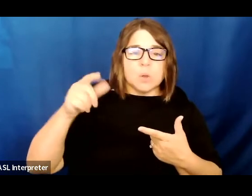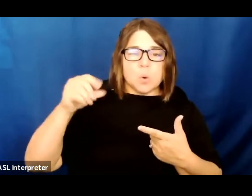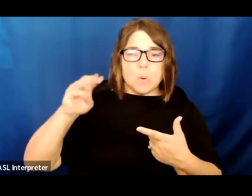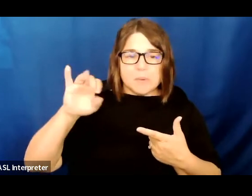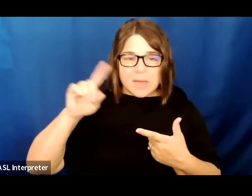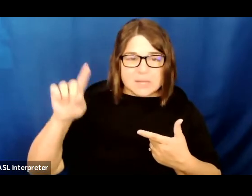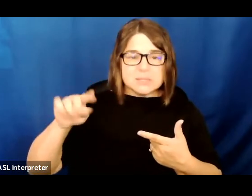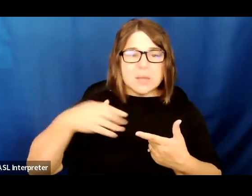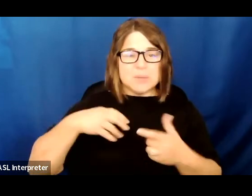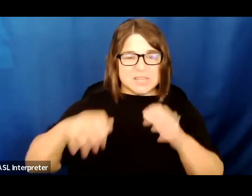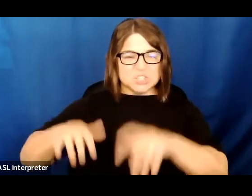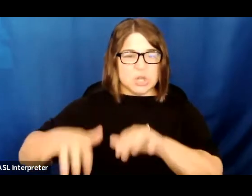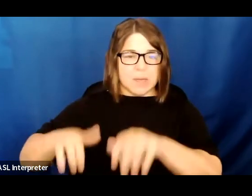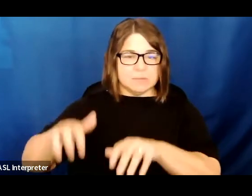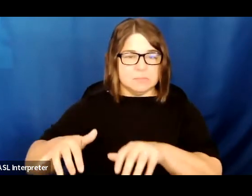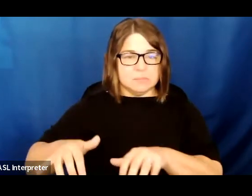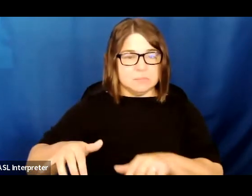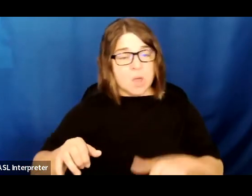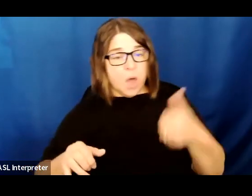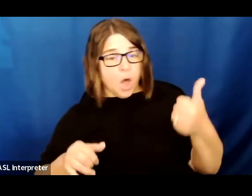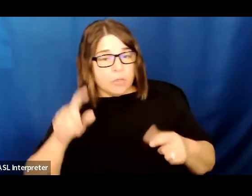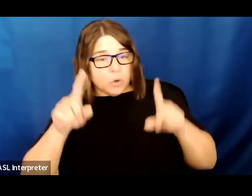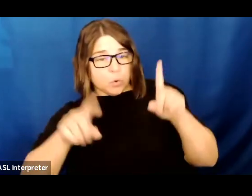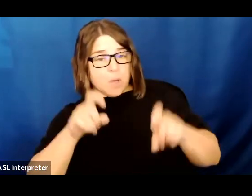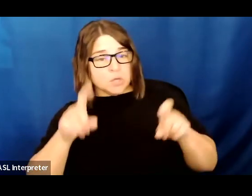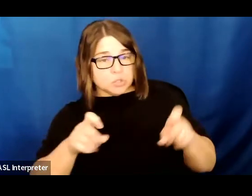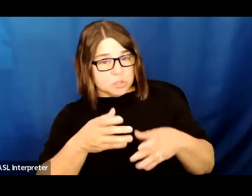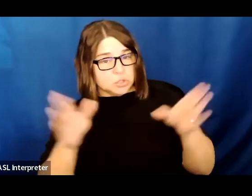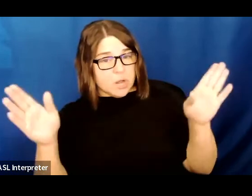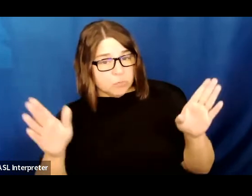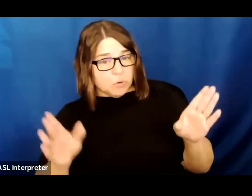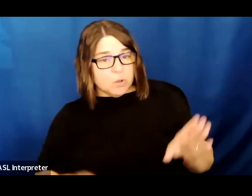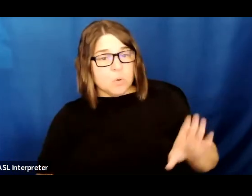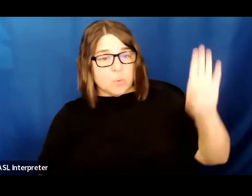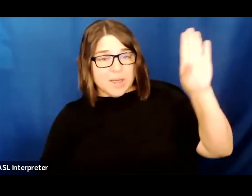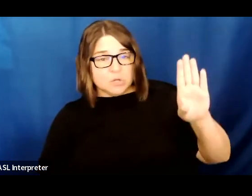Otherwise, please raise your hand to request to be unmuted.